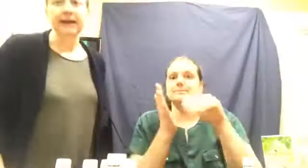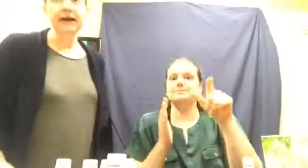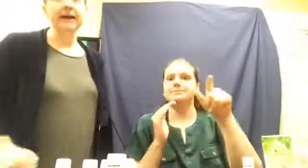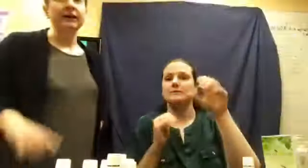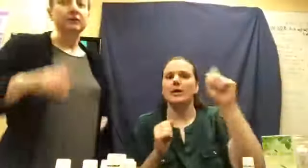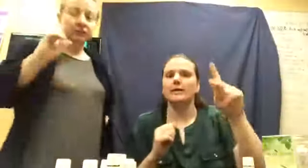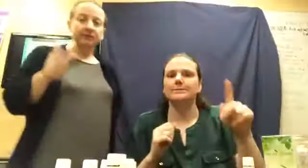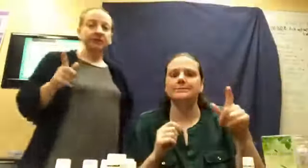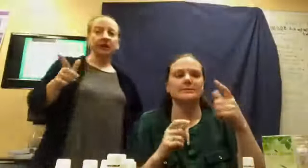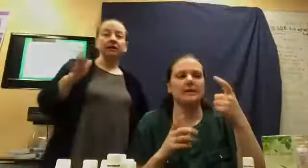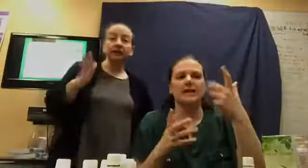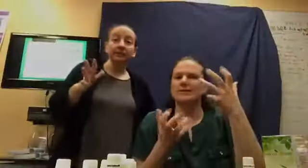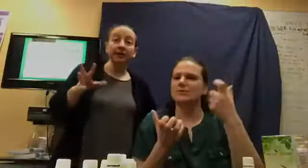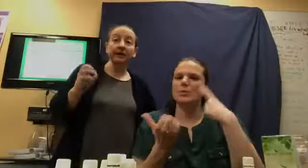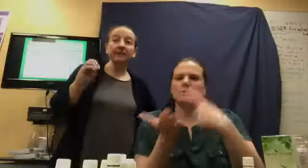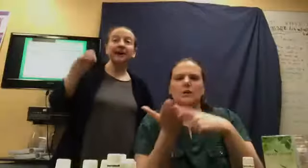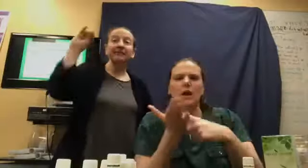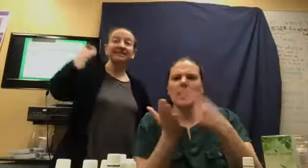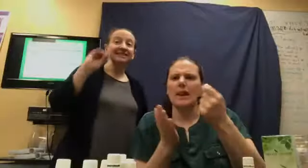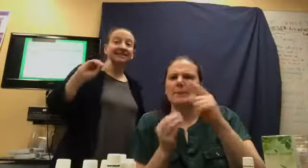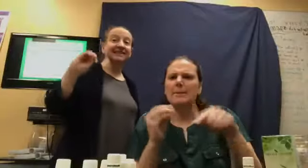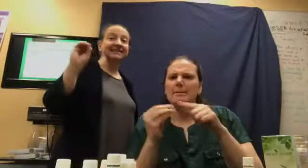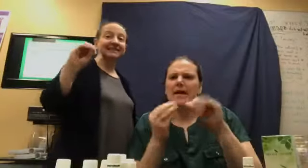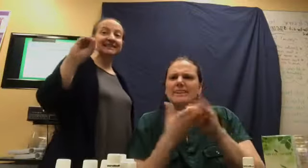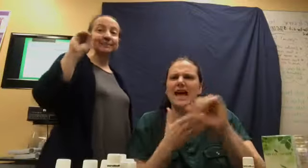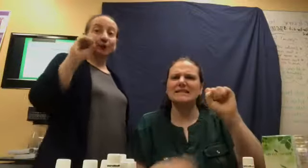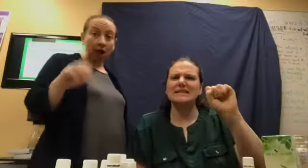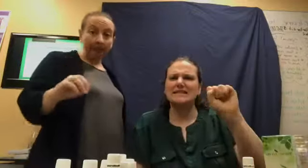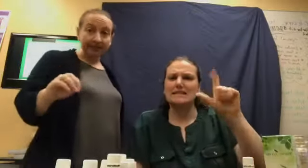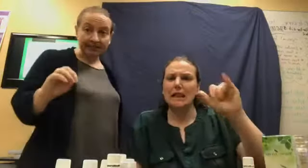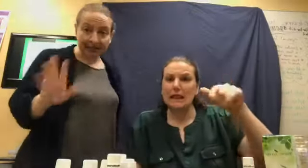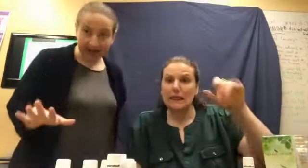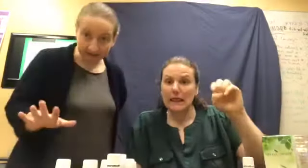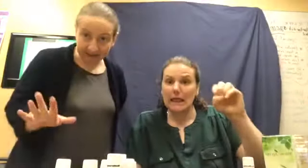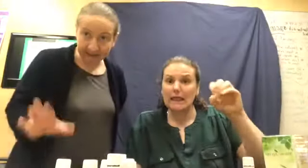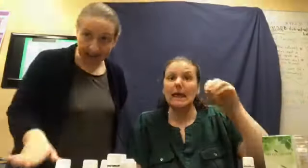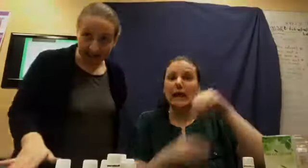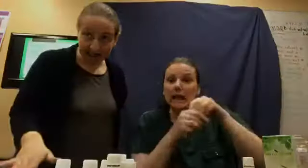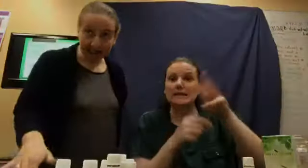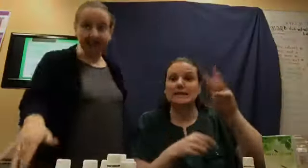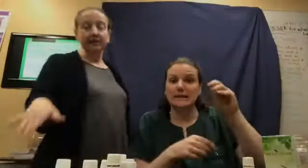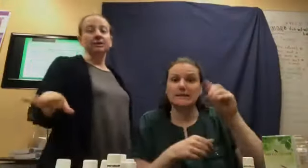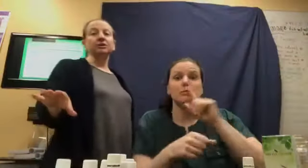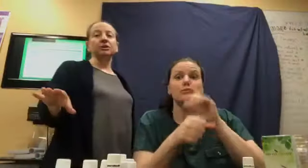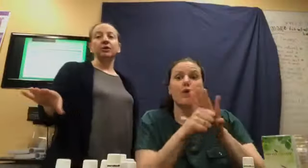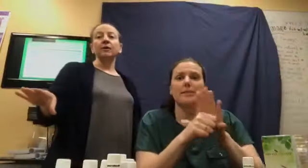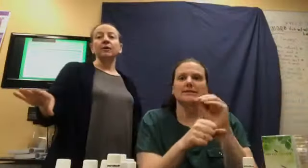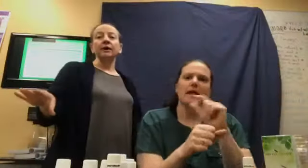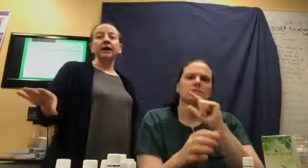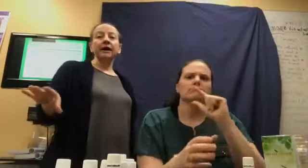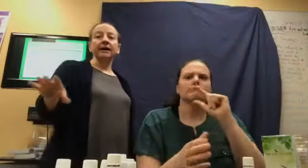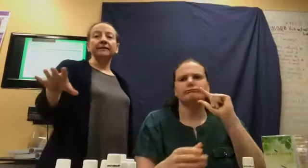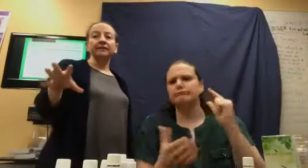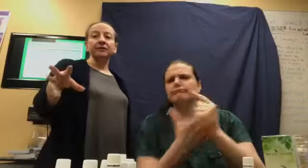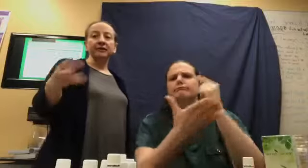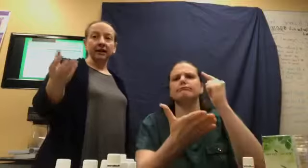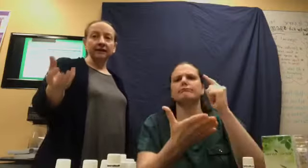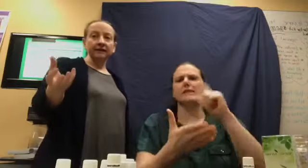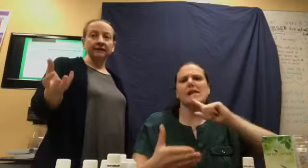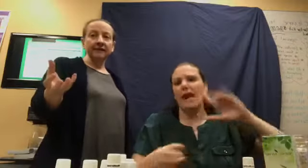I just want to talk a little bit about the Sleek and 60 Promise and Guarantee. So, if you're a Young Living